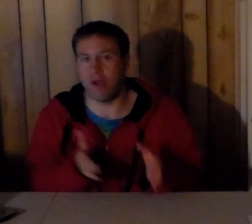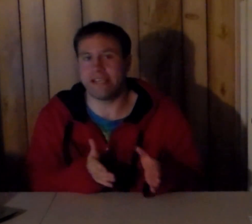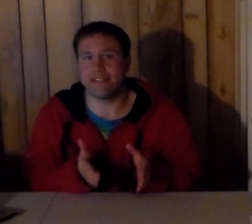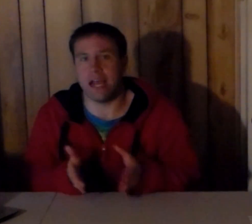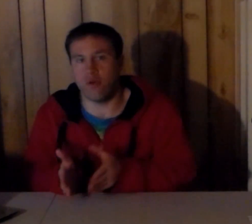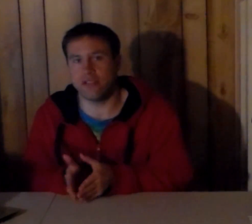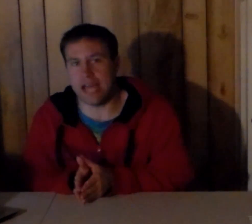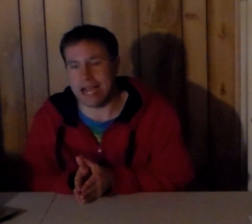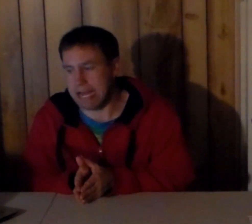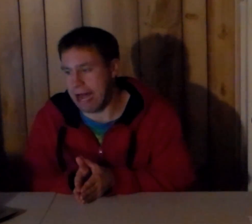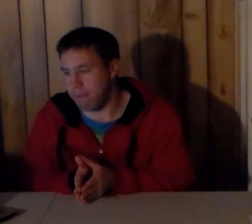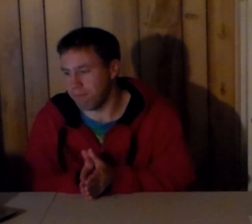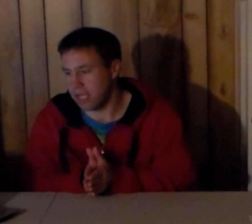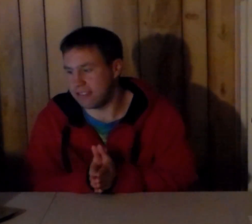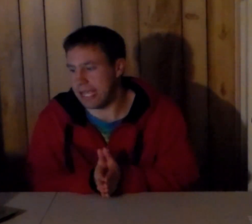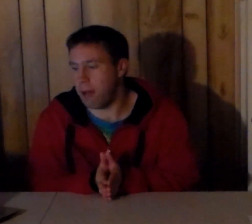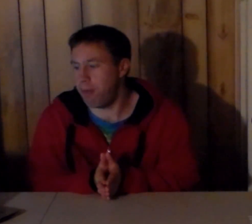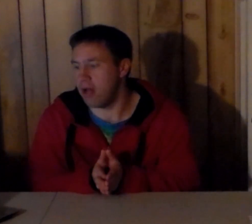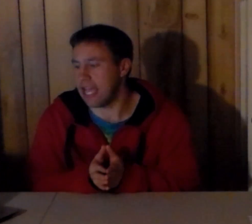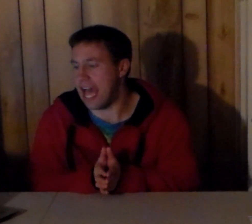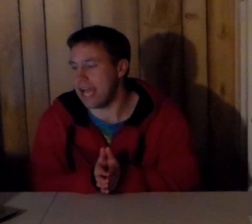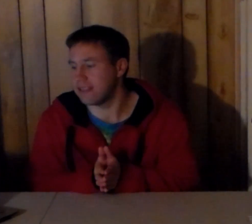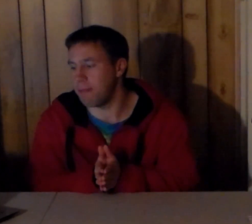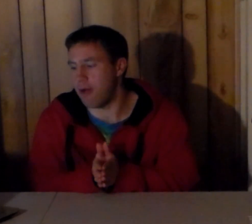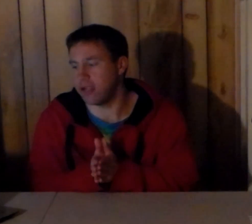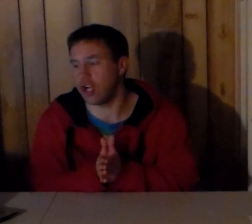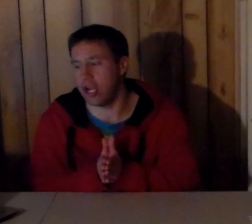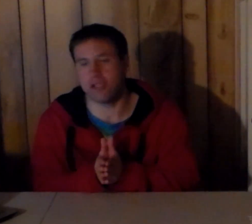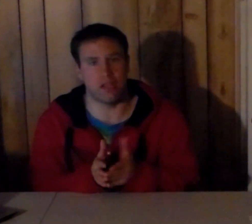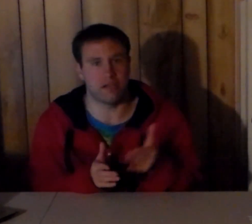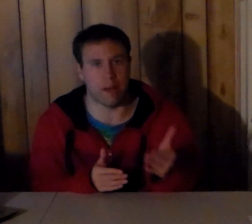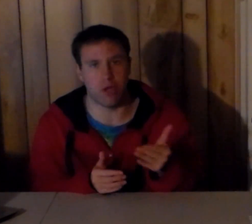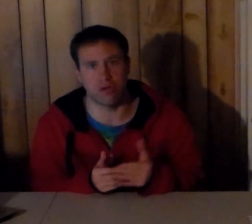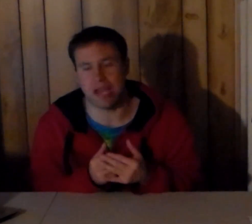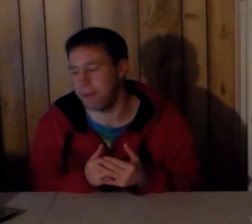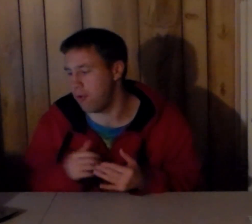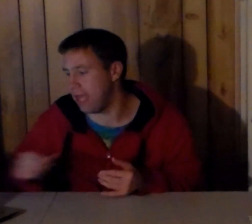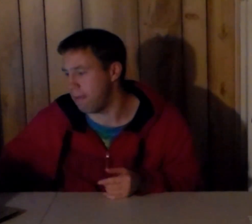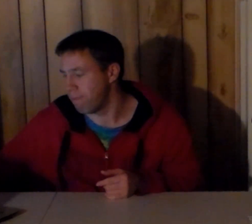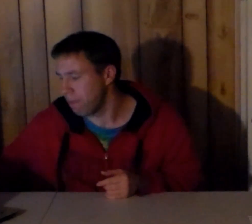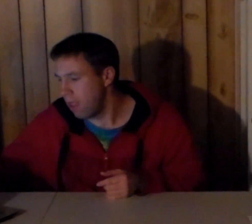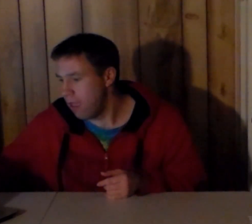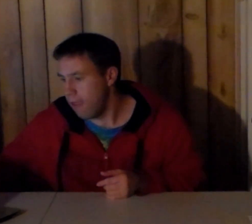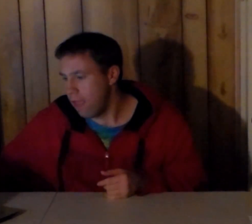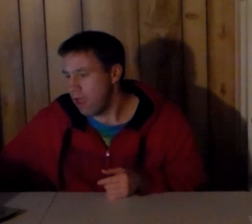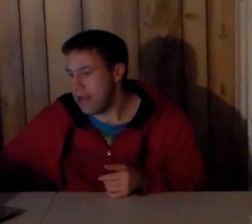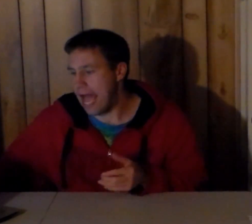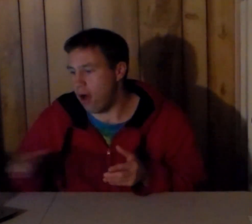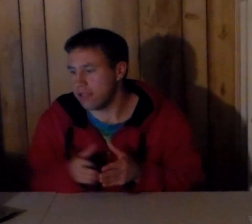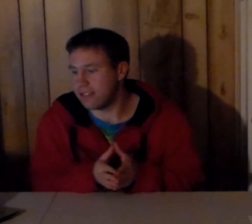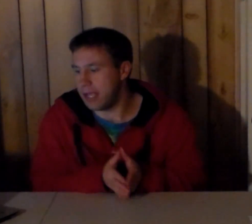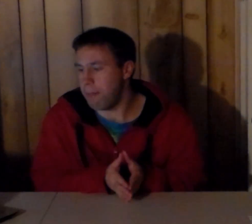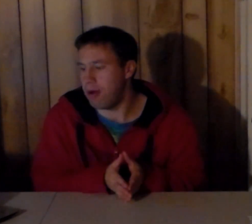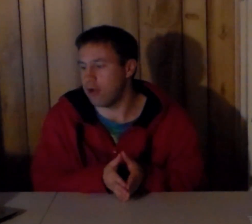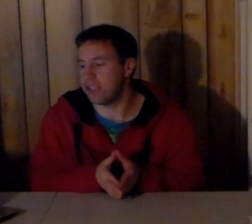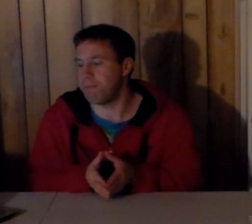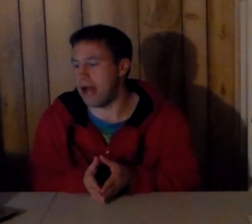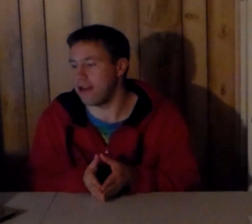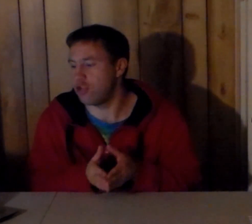from ringsidenews.com seal punk asks about returning to the wwe now seal punk responded